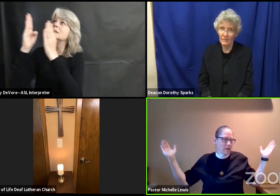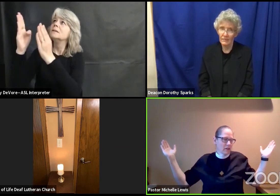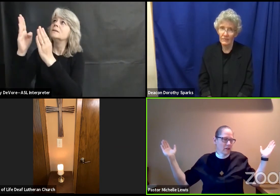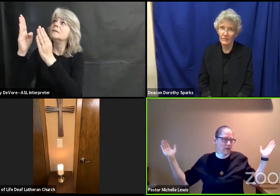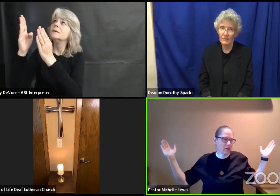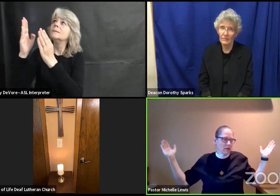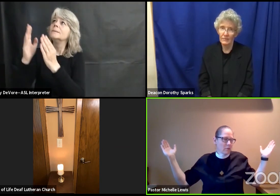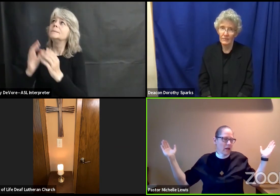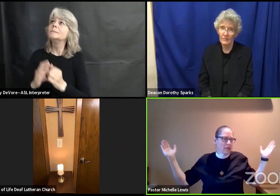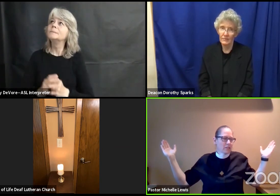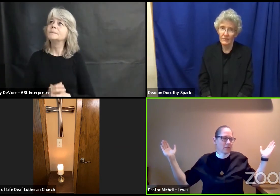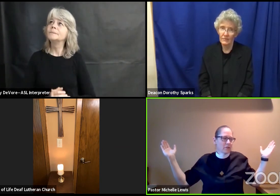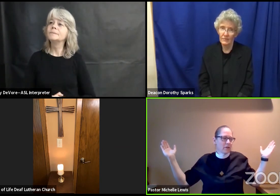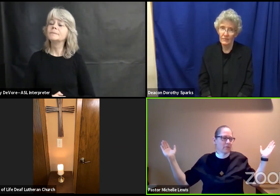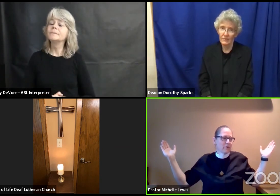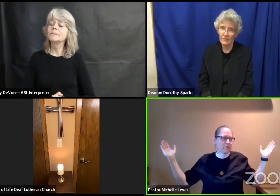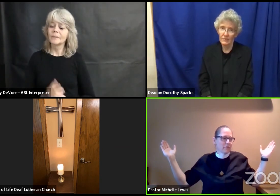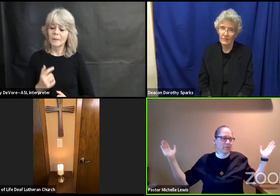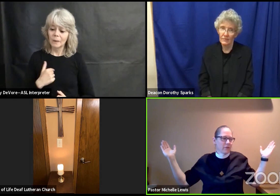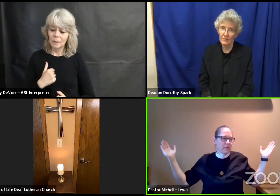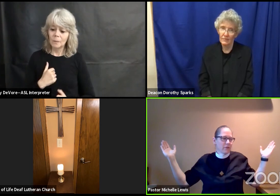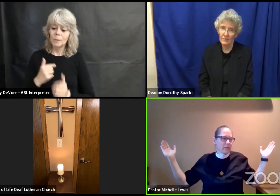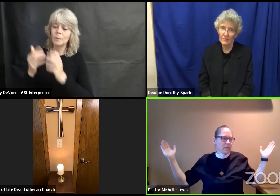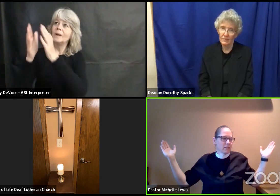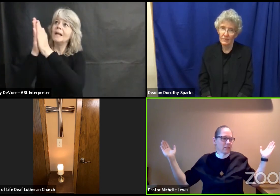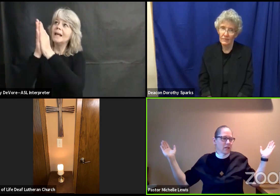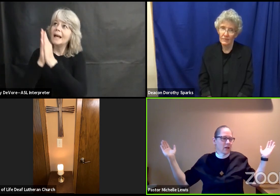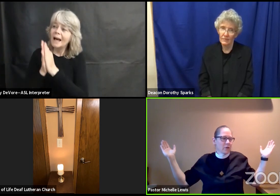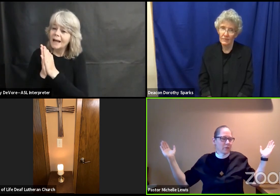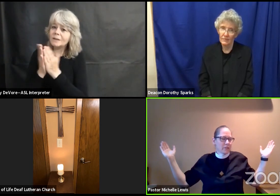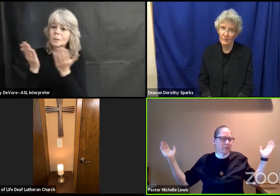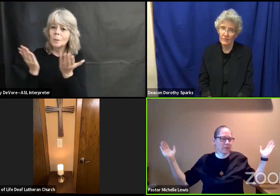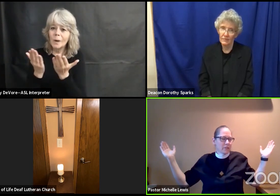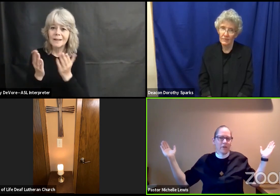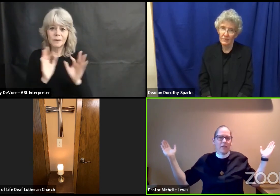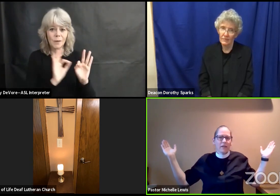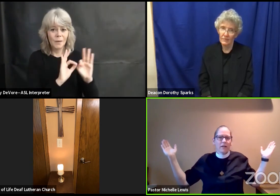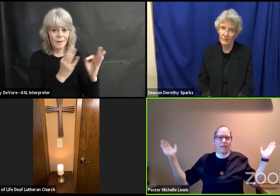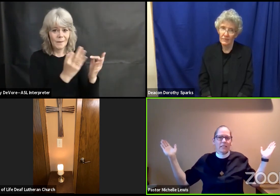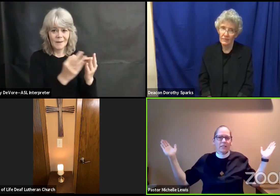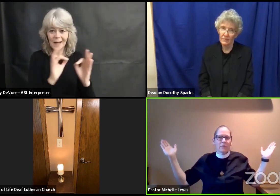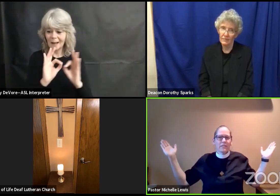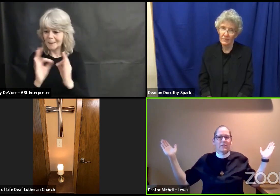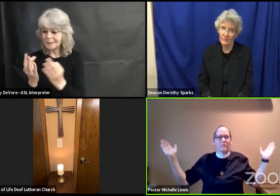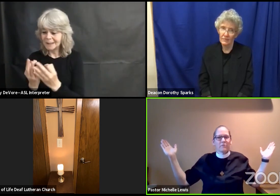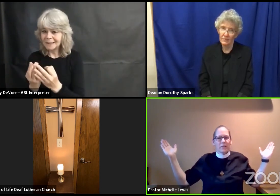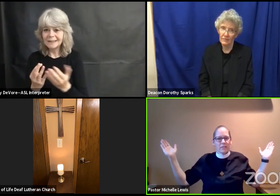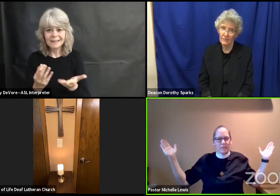we ask your comfort for families who suffer the consequences of racism